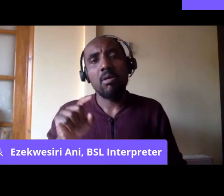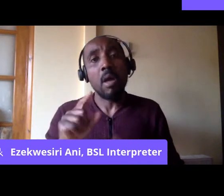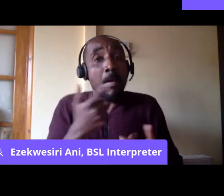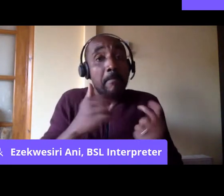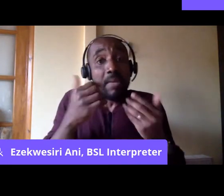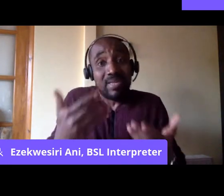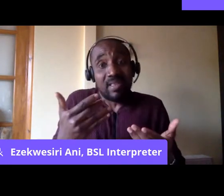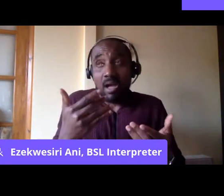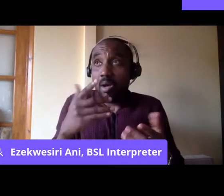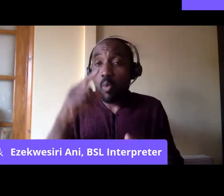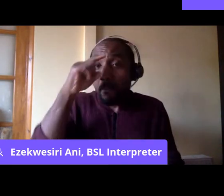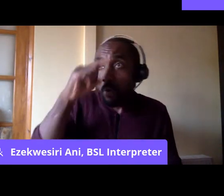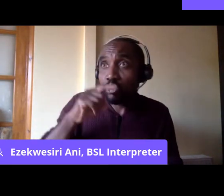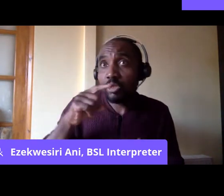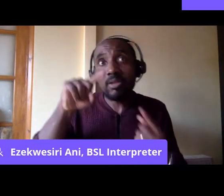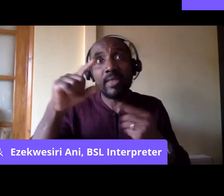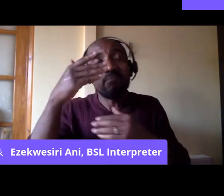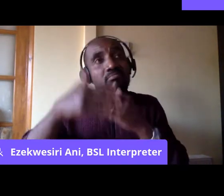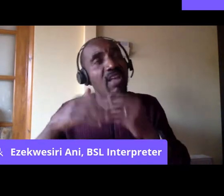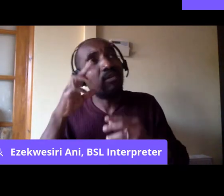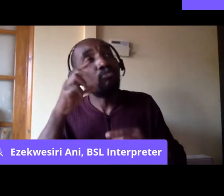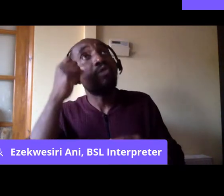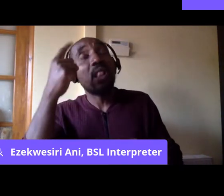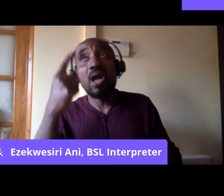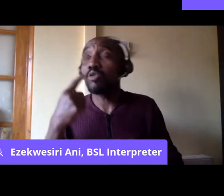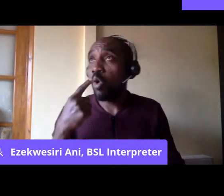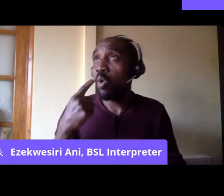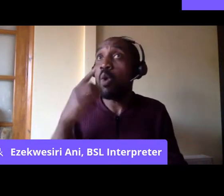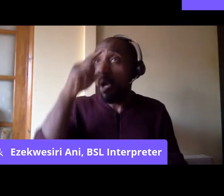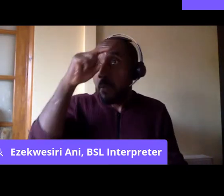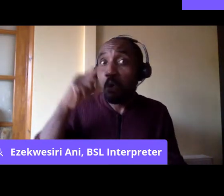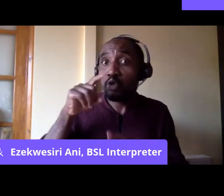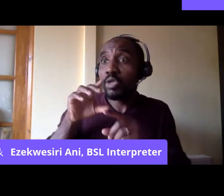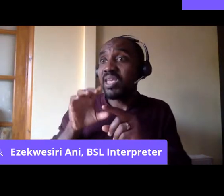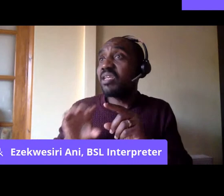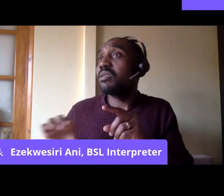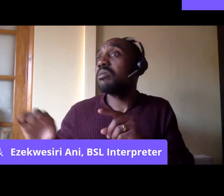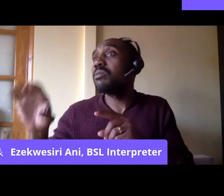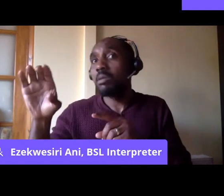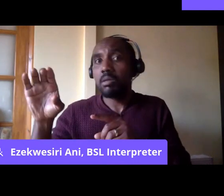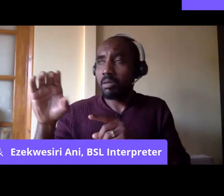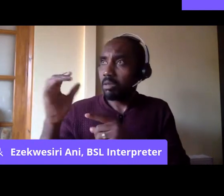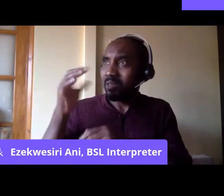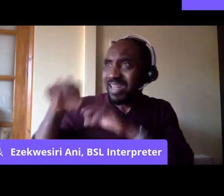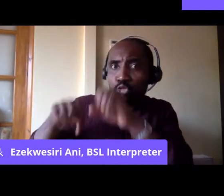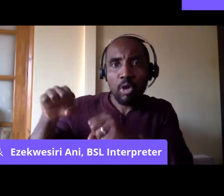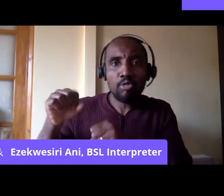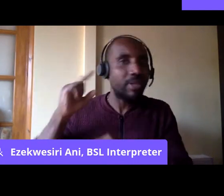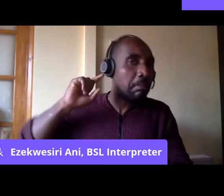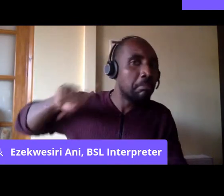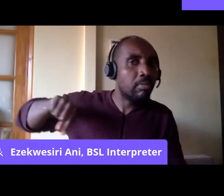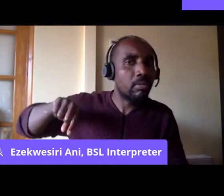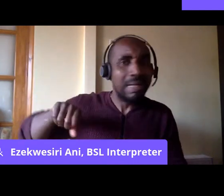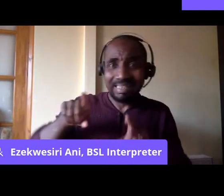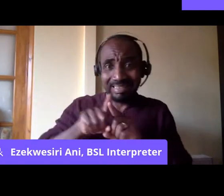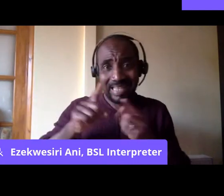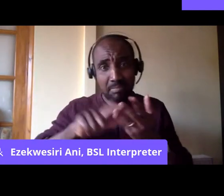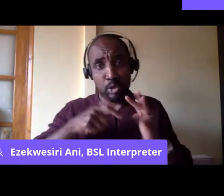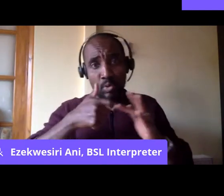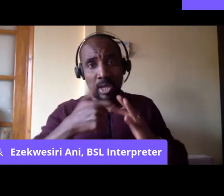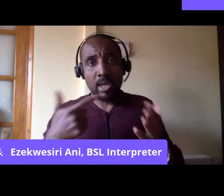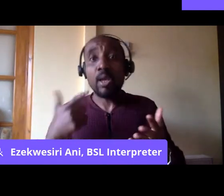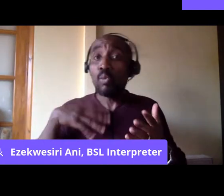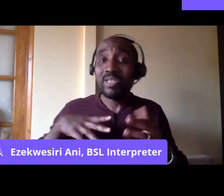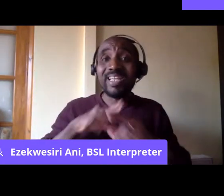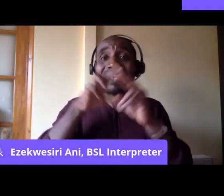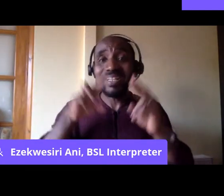just as the people in Portugal did not see the anti-colonial struggles of the Portuguese colonies, aiding them in their struggle for democracy, the building that kind of international